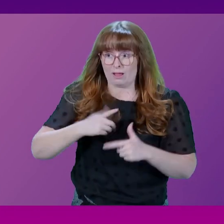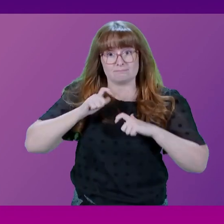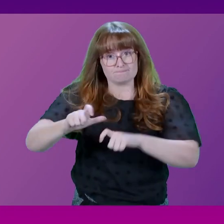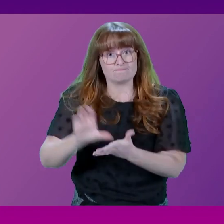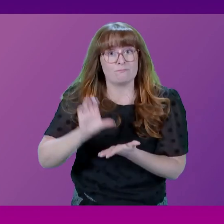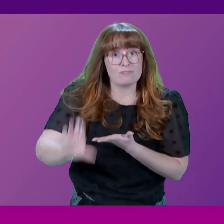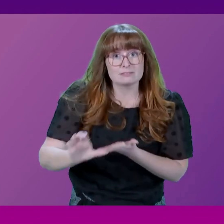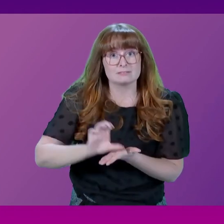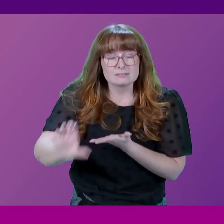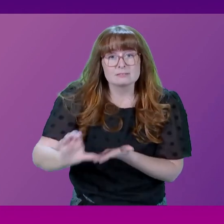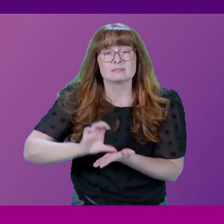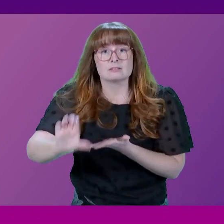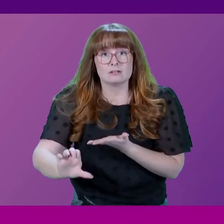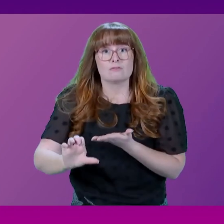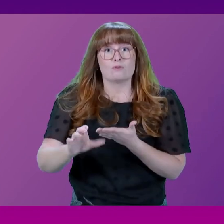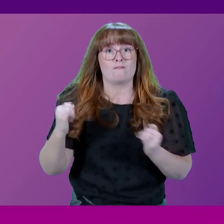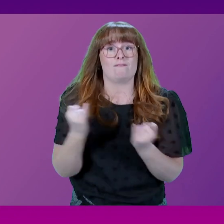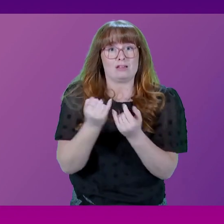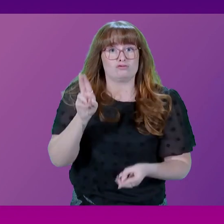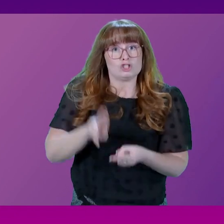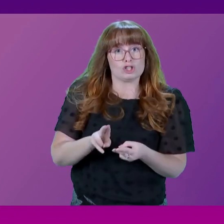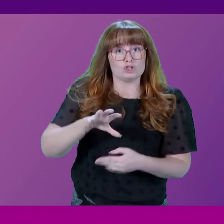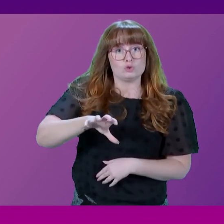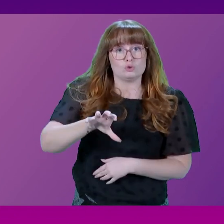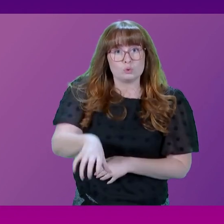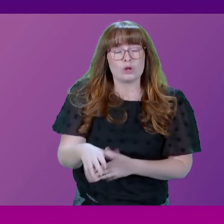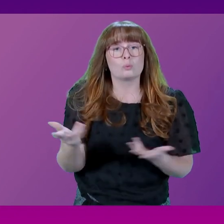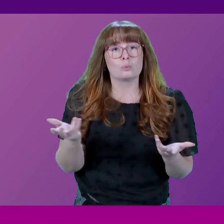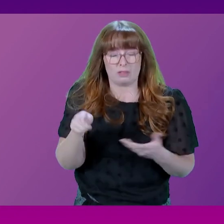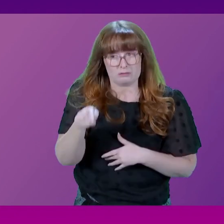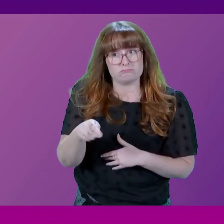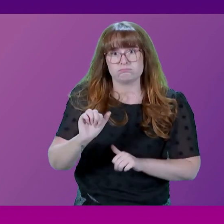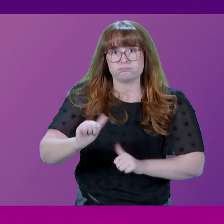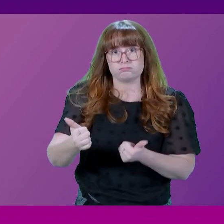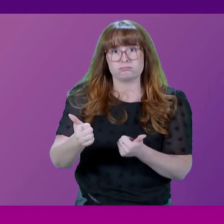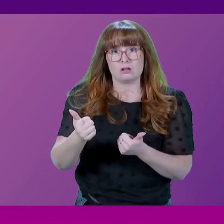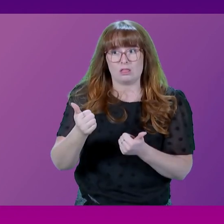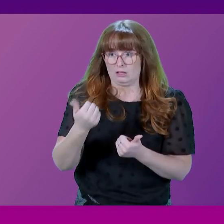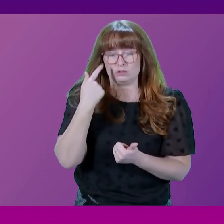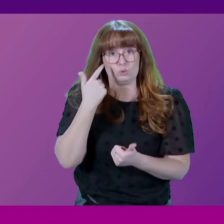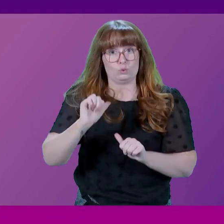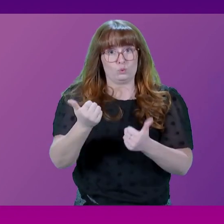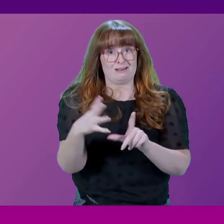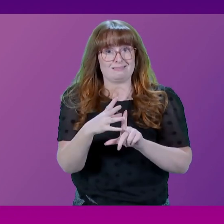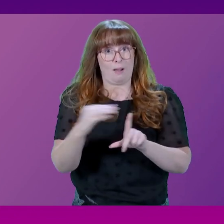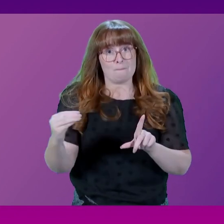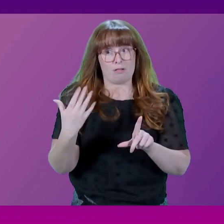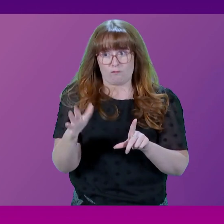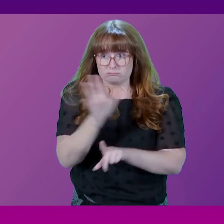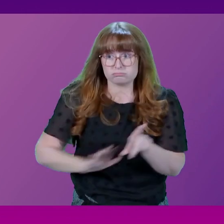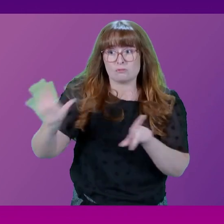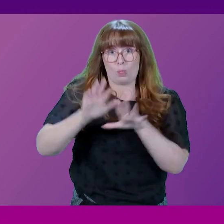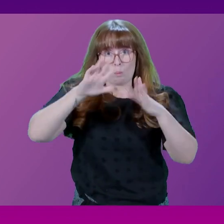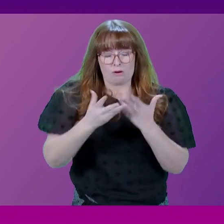in the violence reduction unit which has been hailed as a great exemplar globally. In terms of supporting